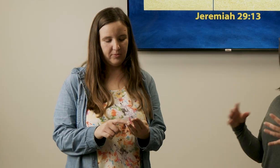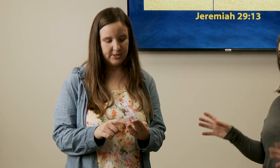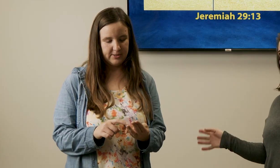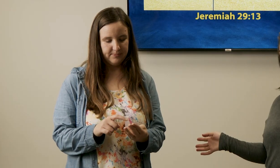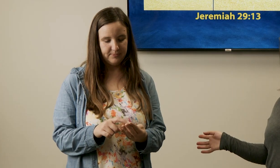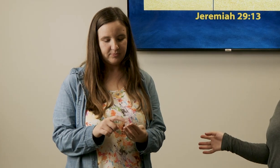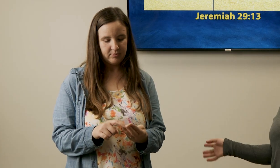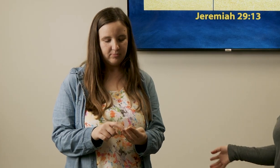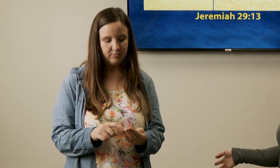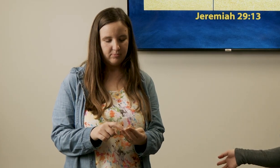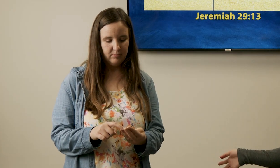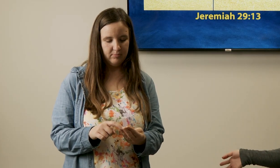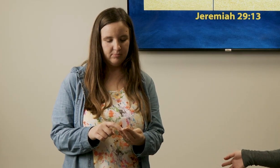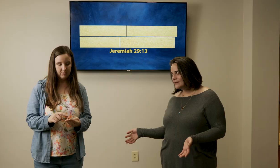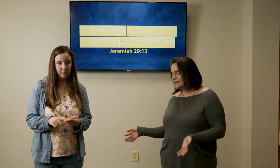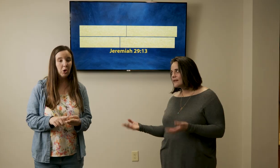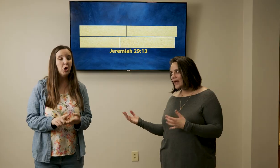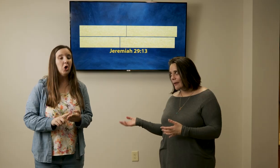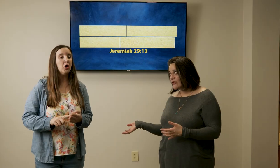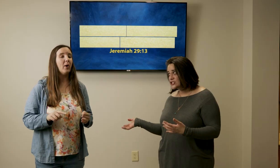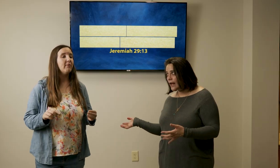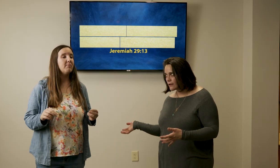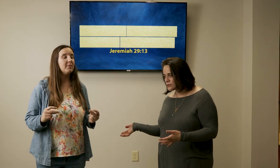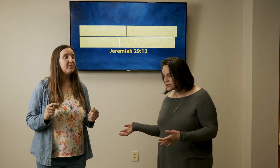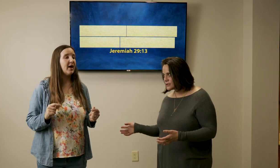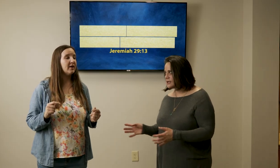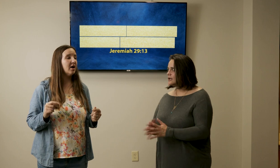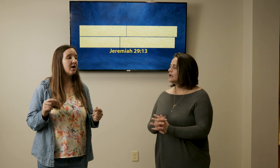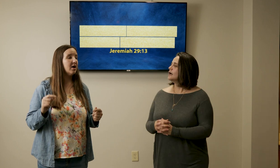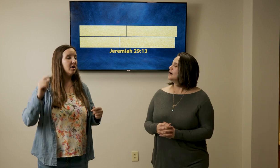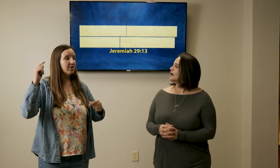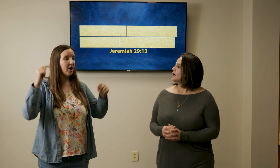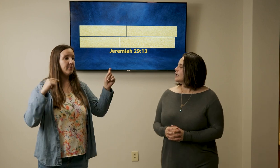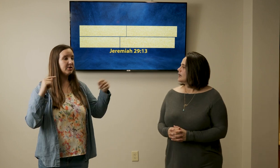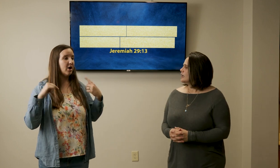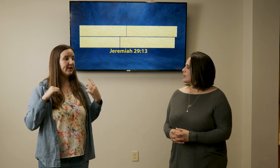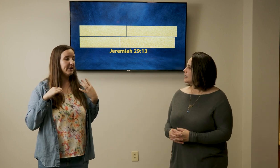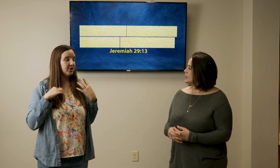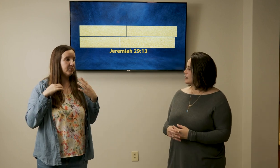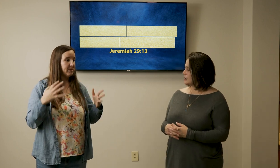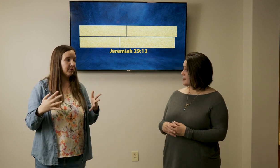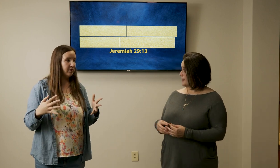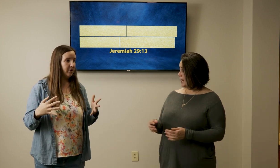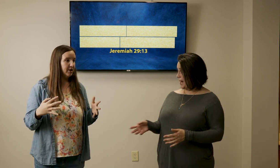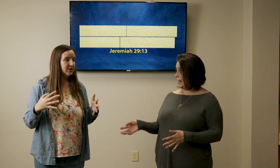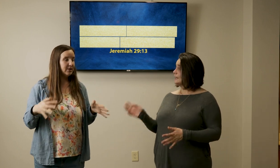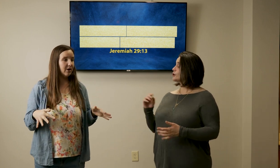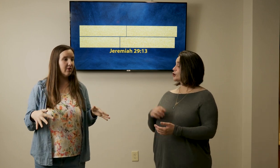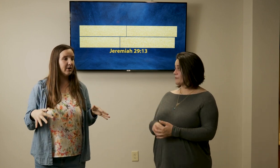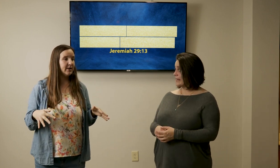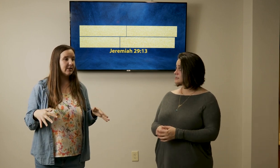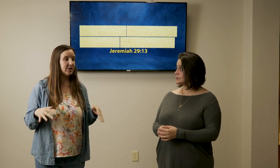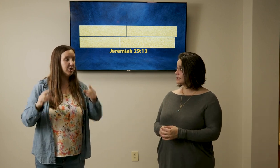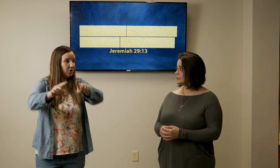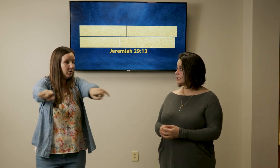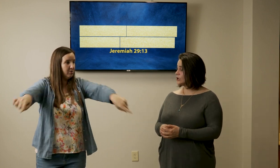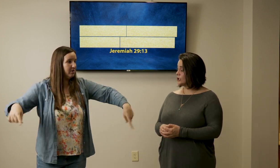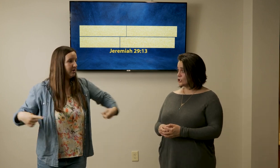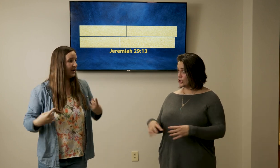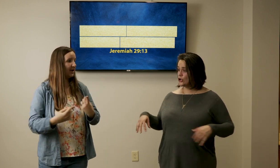on doing that until the end of the game oh I remember that uh God was talking to the people uh-huh so it's you like